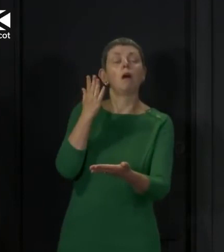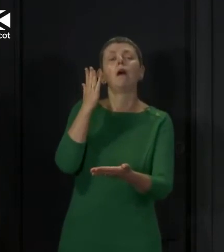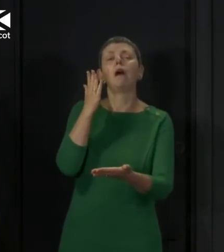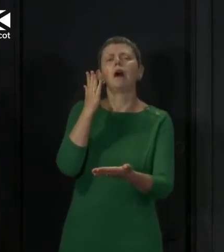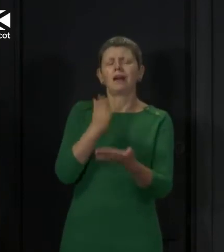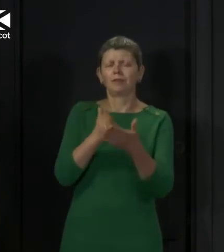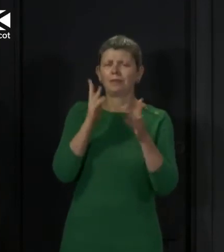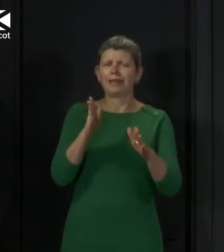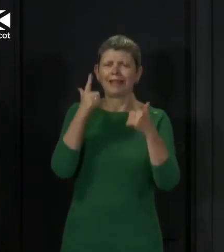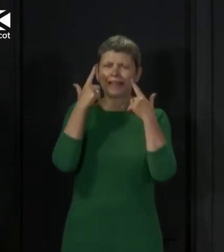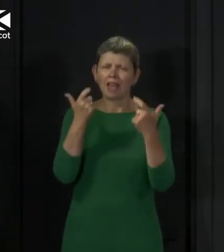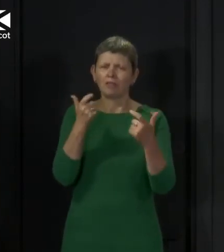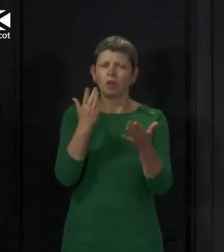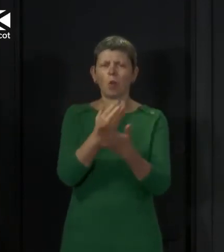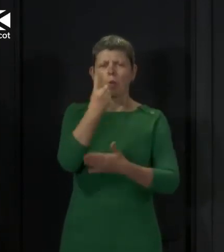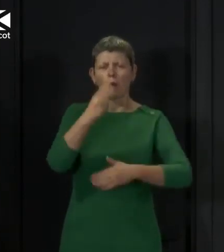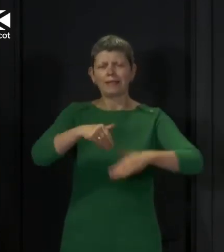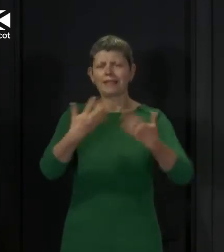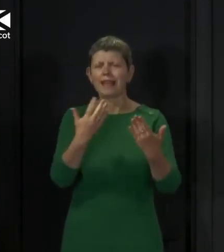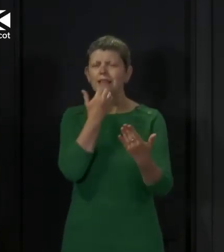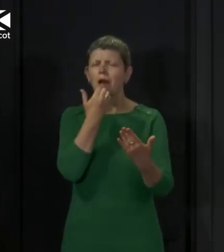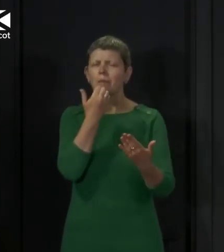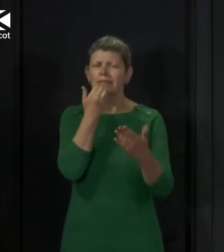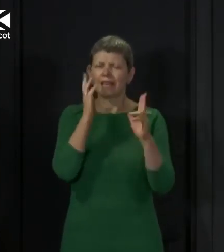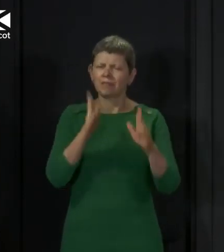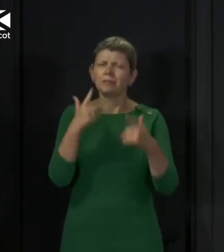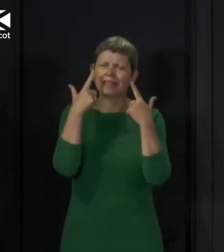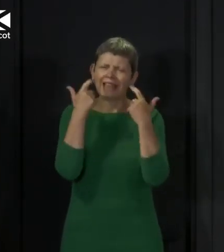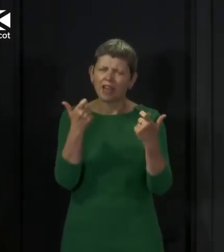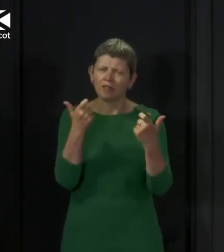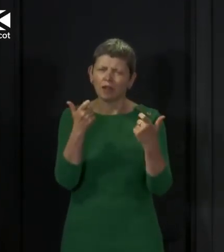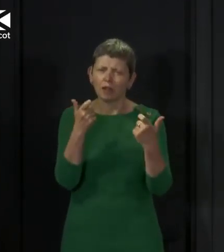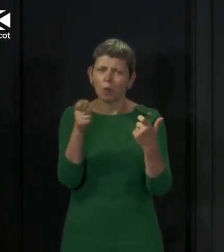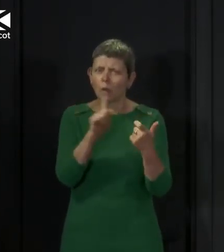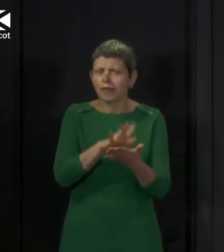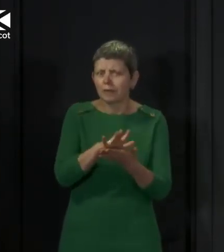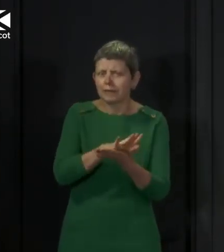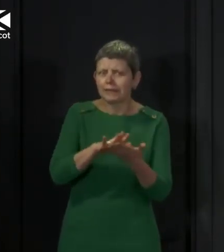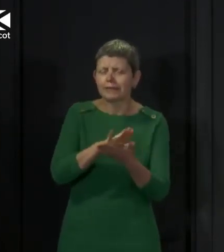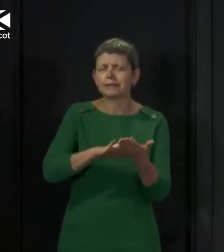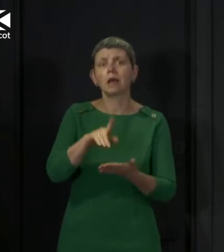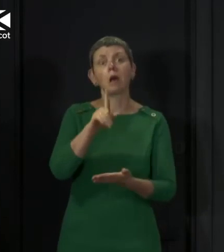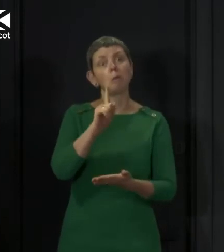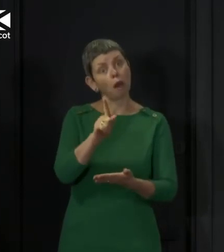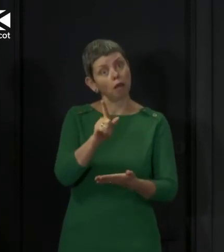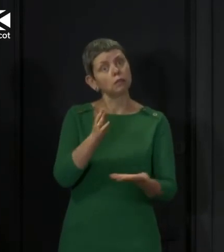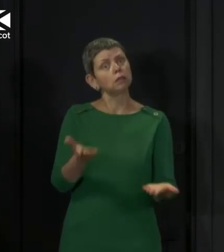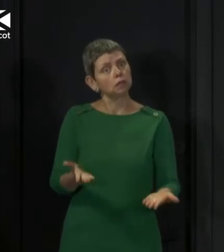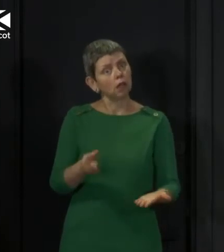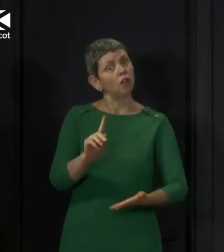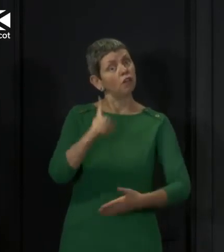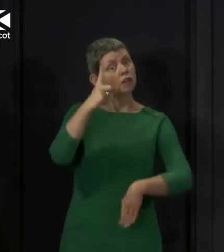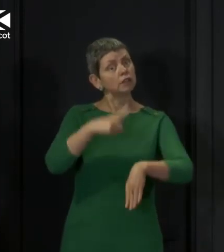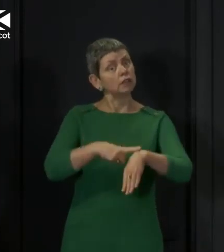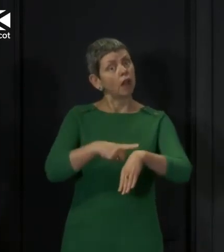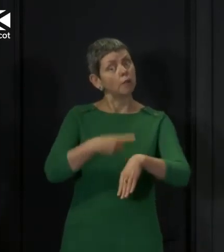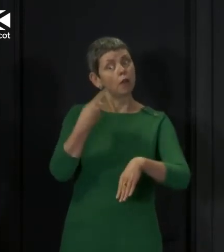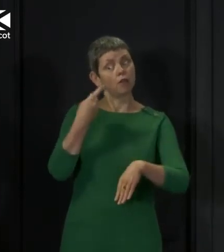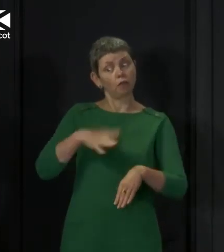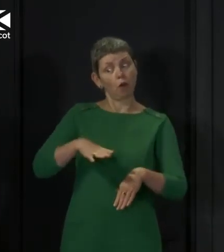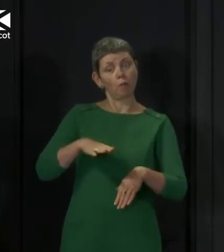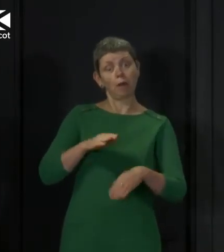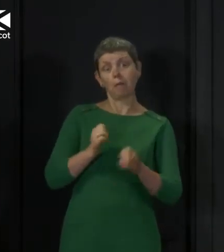into single-day figures. But nevertheless, I think it is reasonable to point out that this is the first time since the